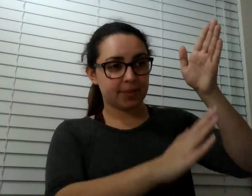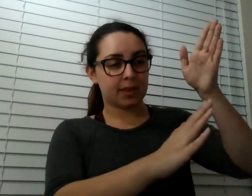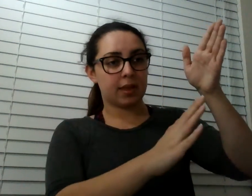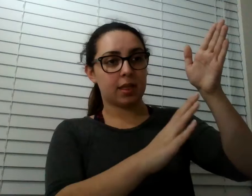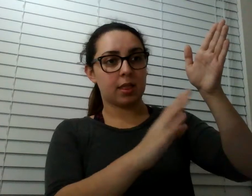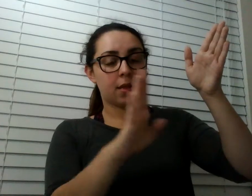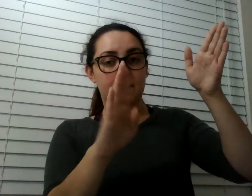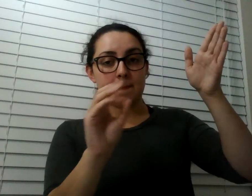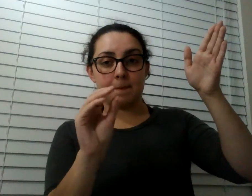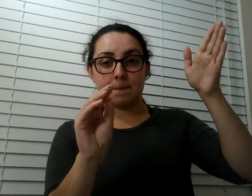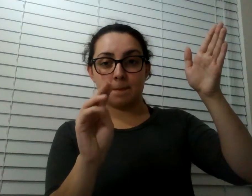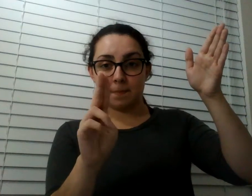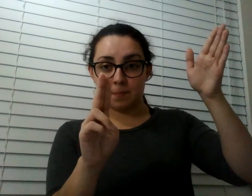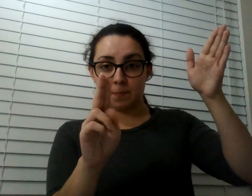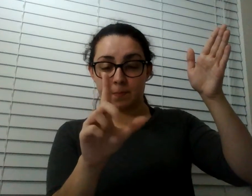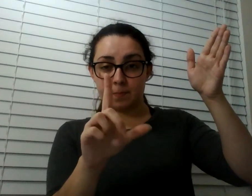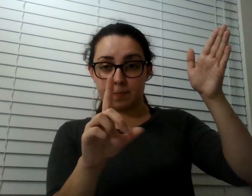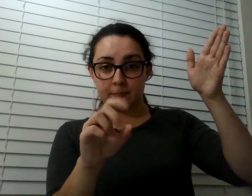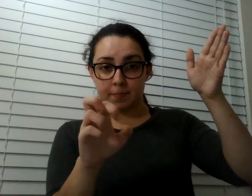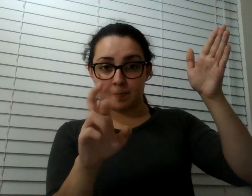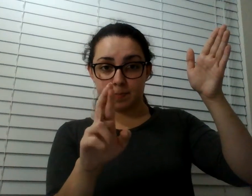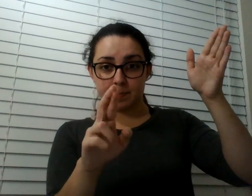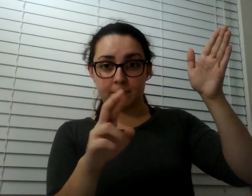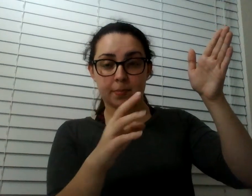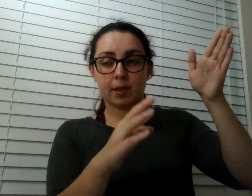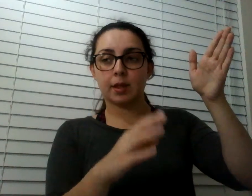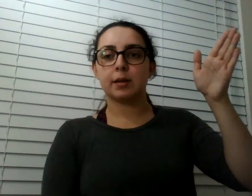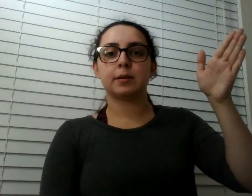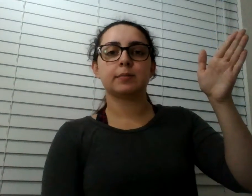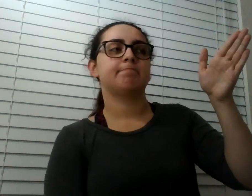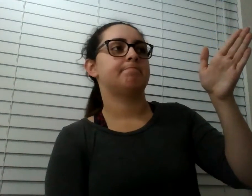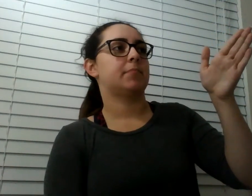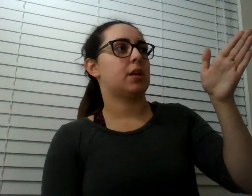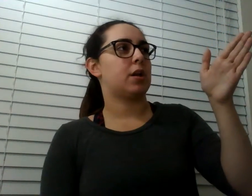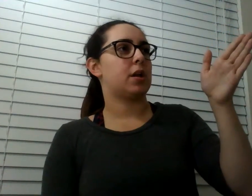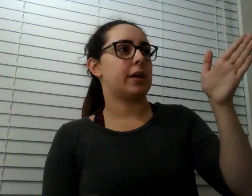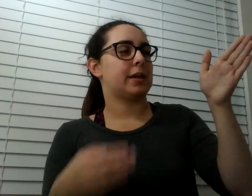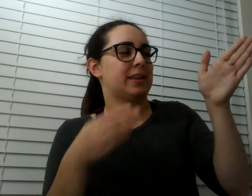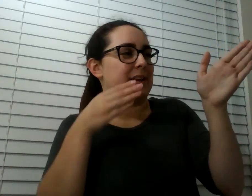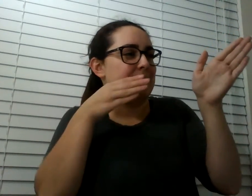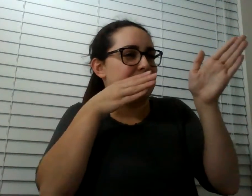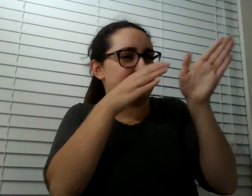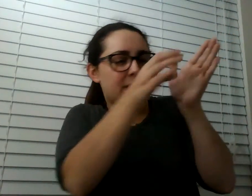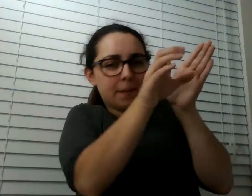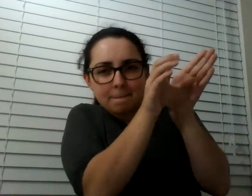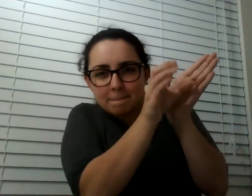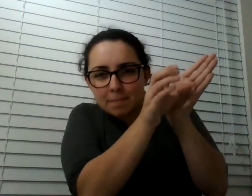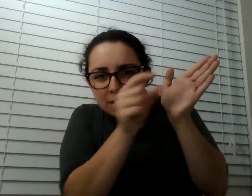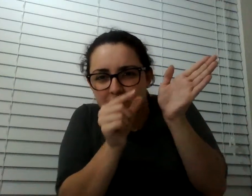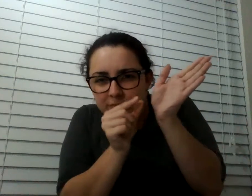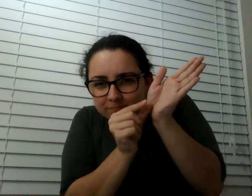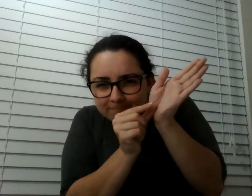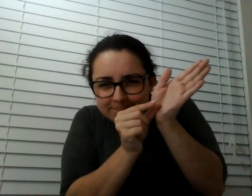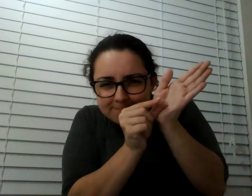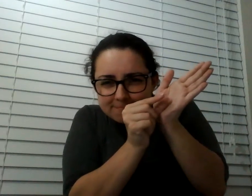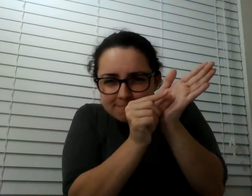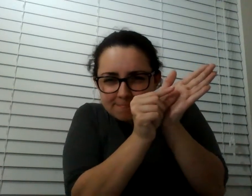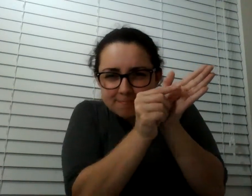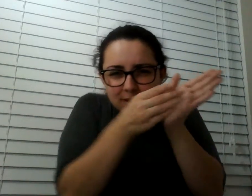the canyon wall, and it created this skinny little chute, and we had to wedge ourselves into the chute, and, like, go up it. No, I think